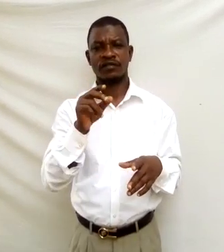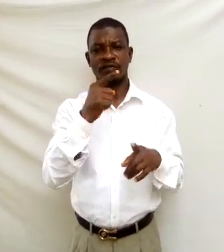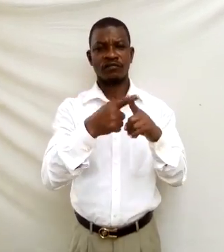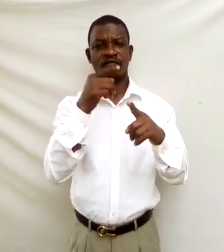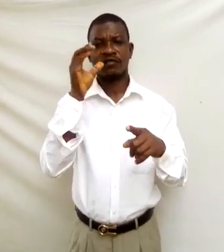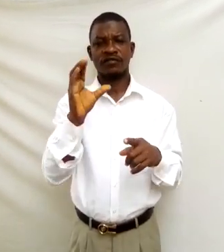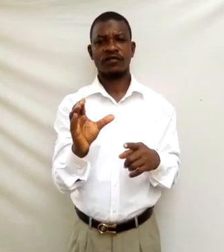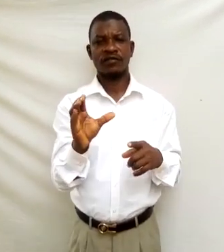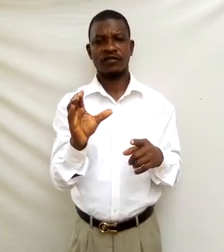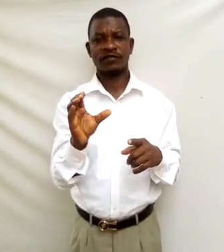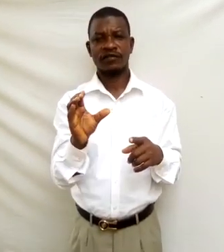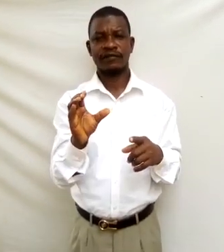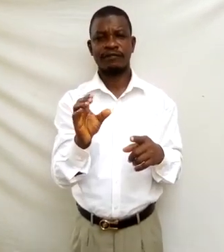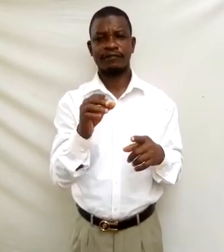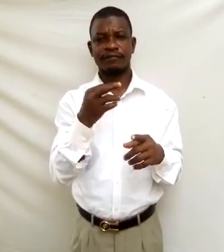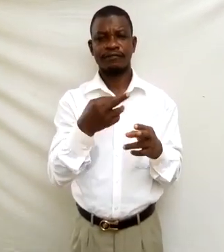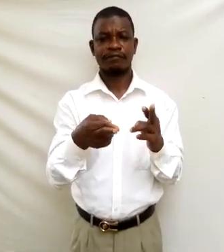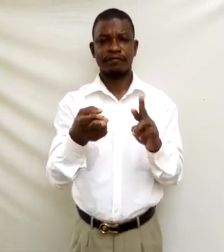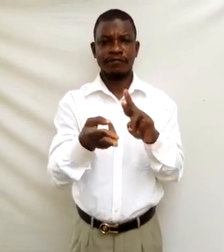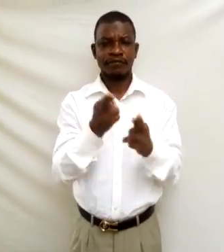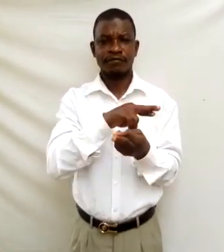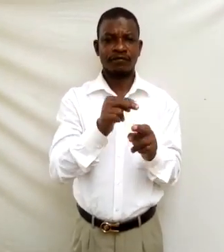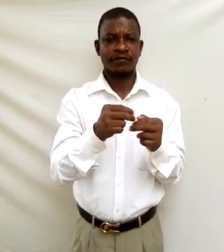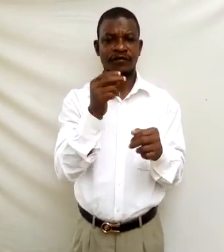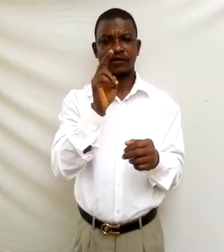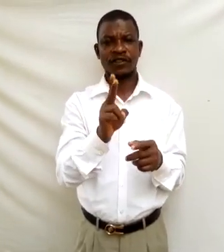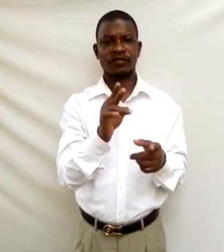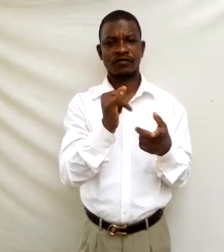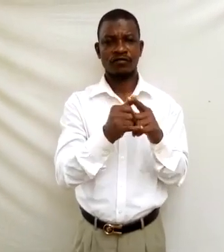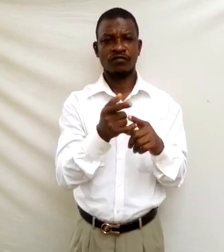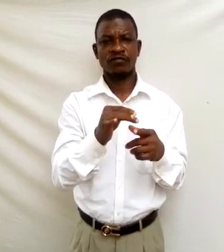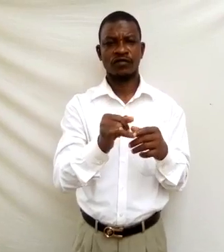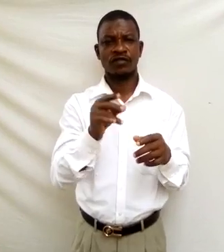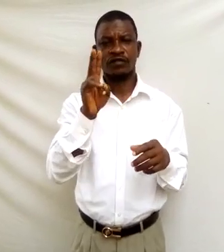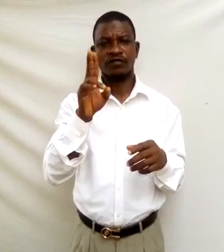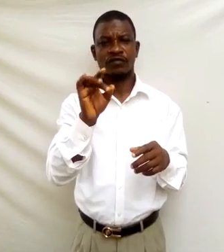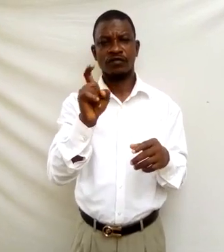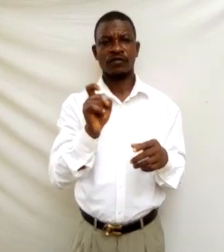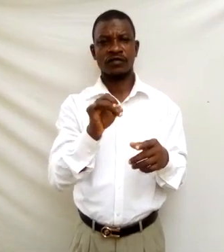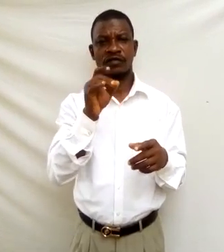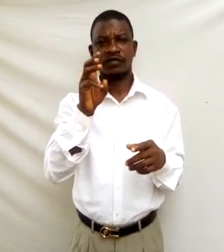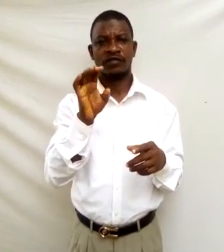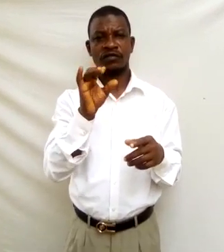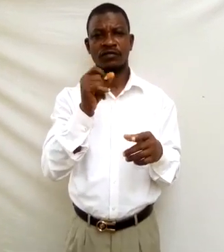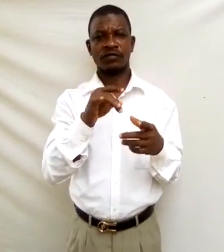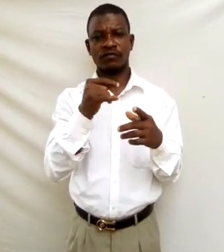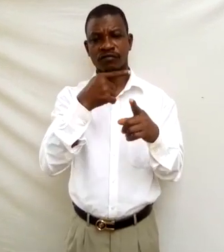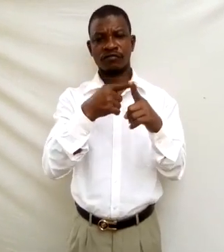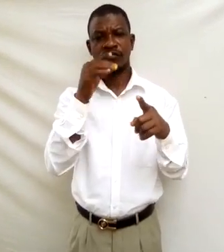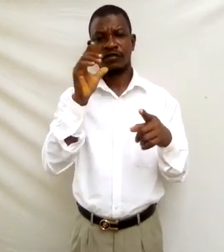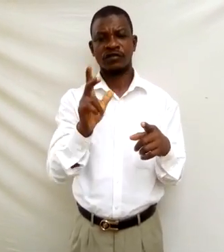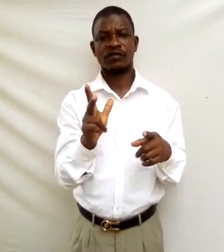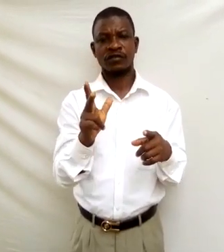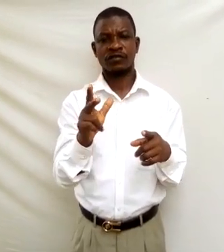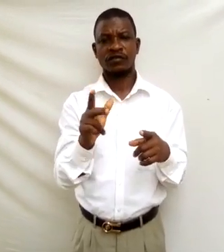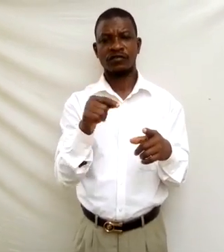replacing u by 2x cube plus 3 we have